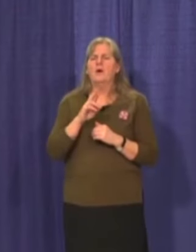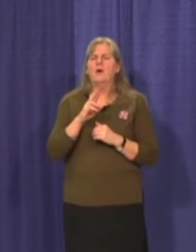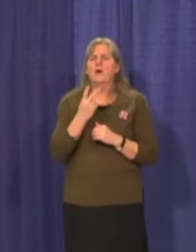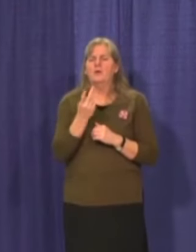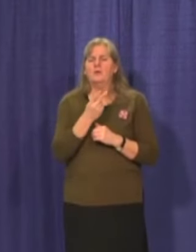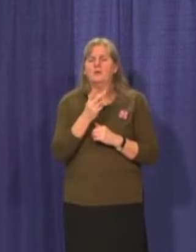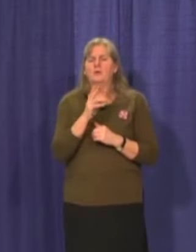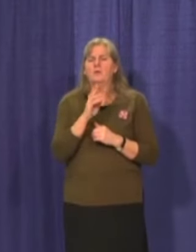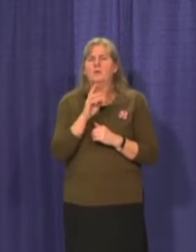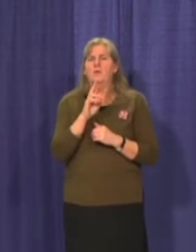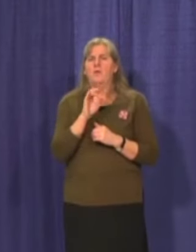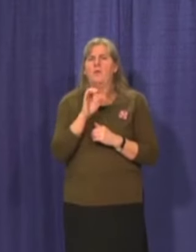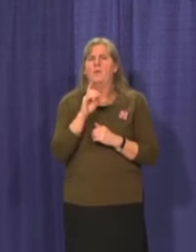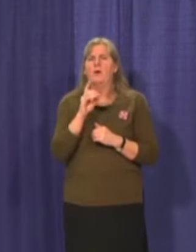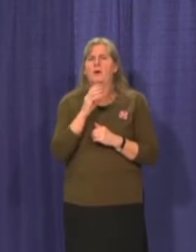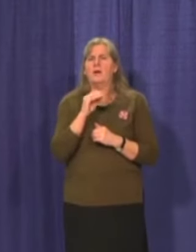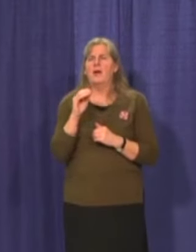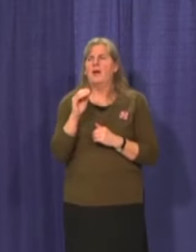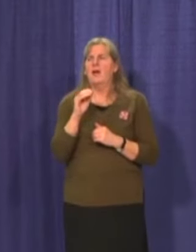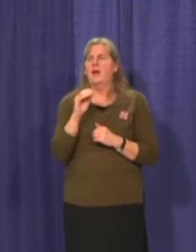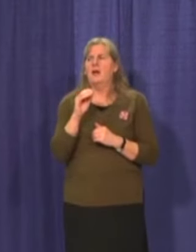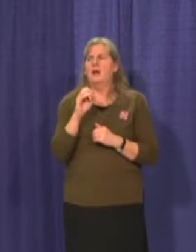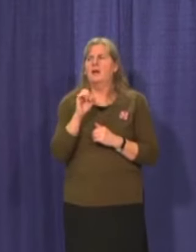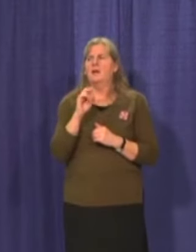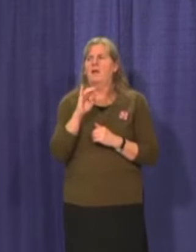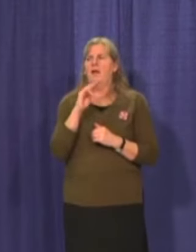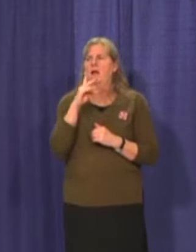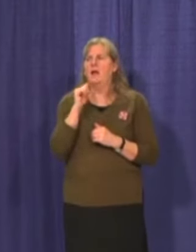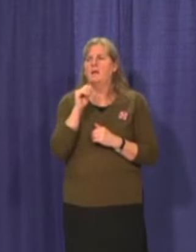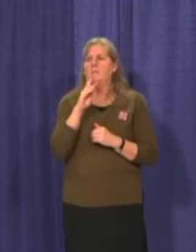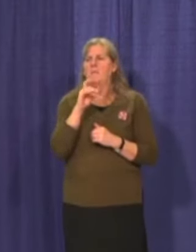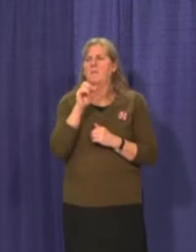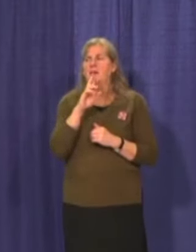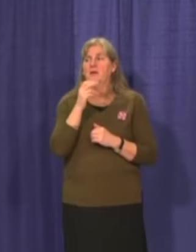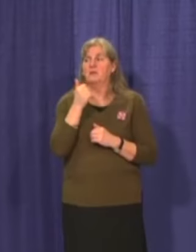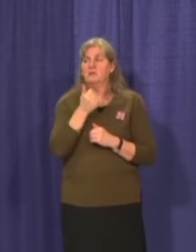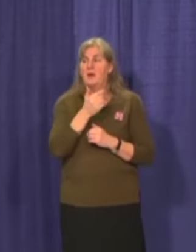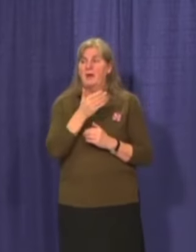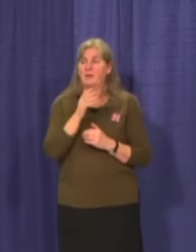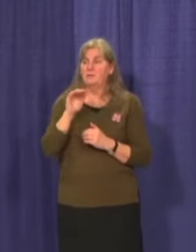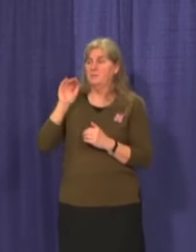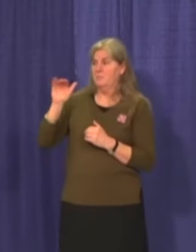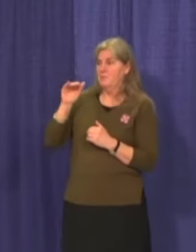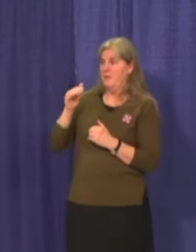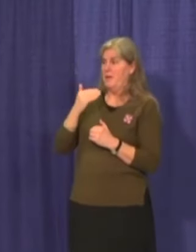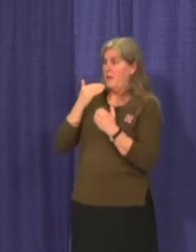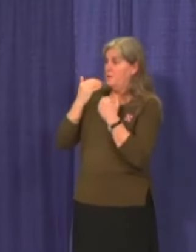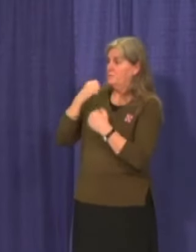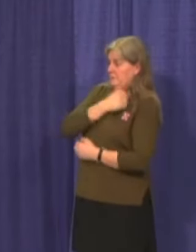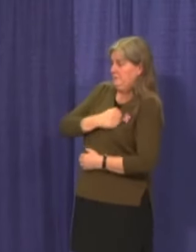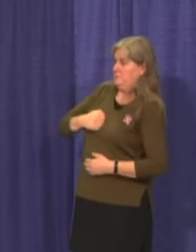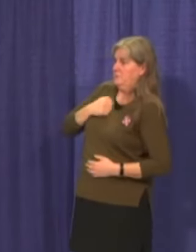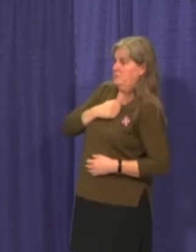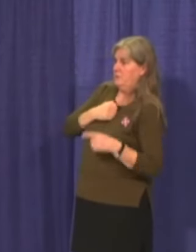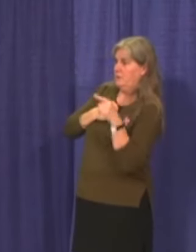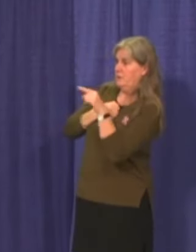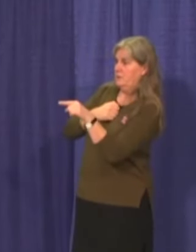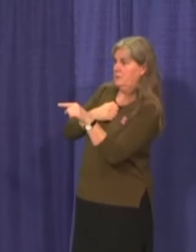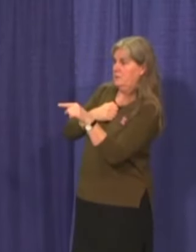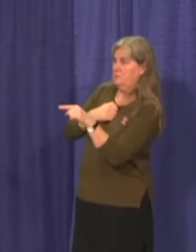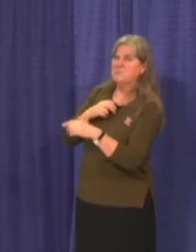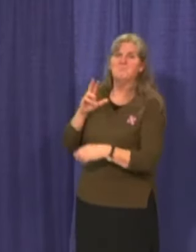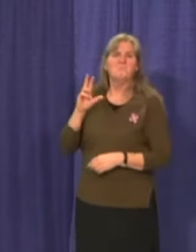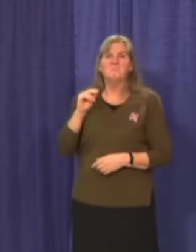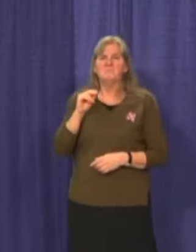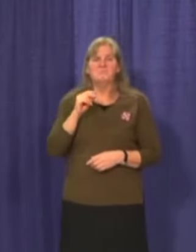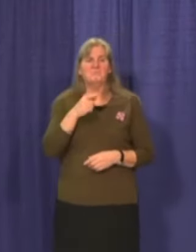tried to reach out to apologize or indicate that they plan to try to make amends for what they did in your territory. You